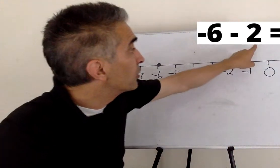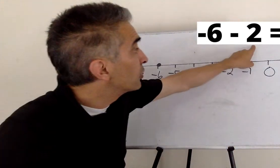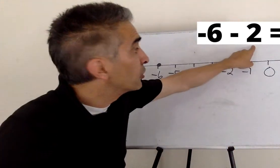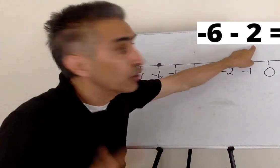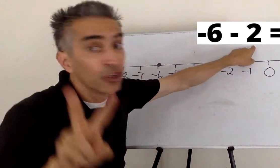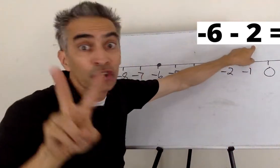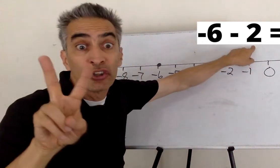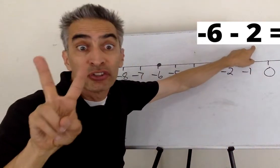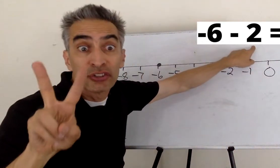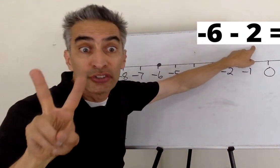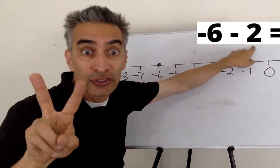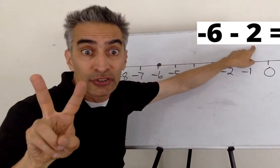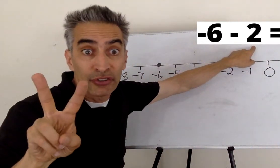2 spaces.